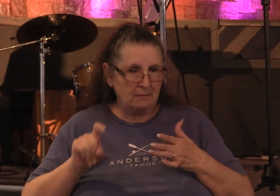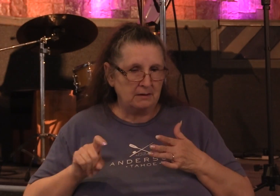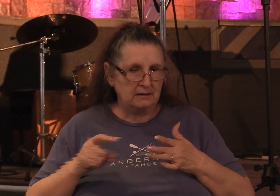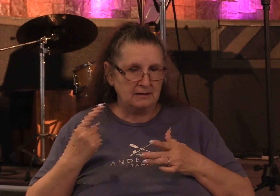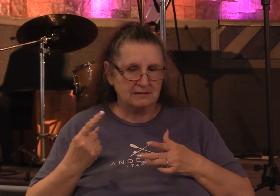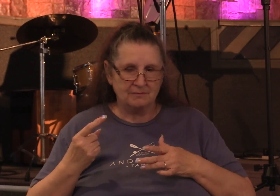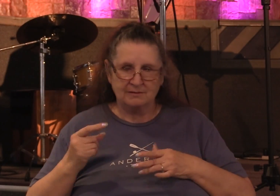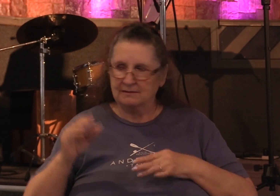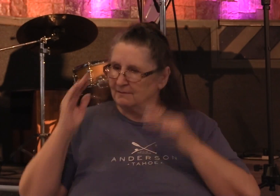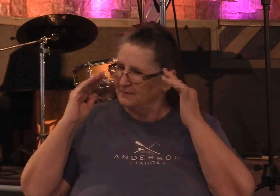and say hi.